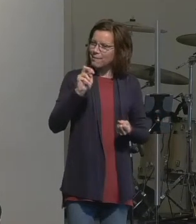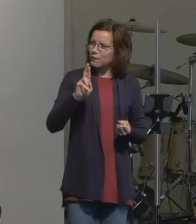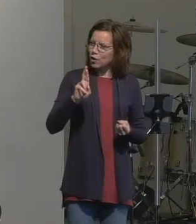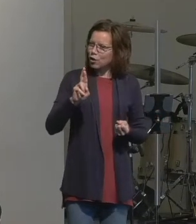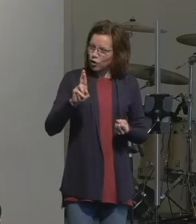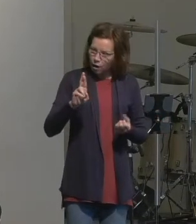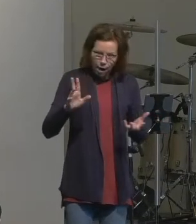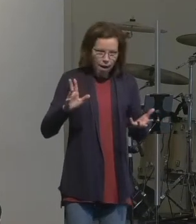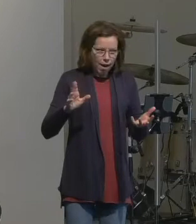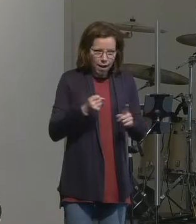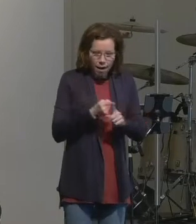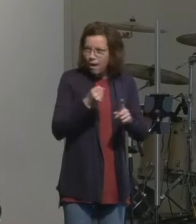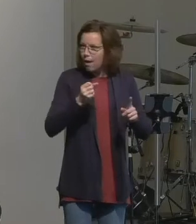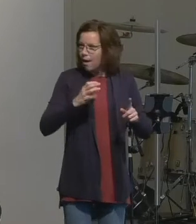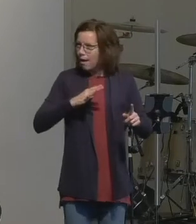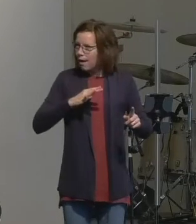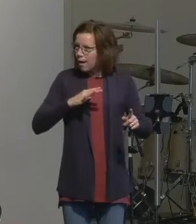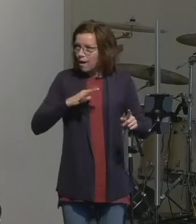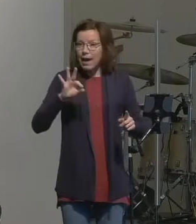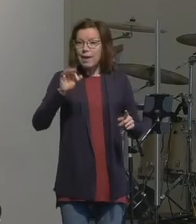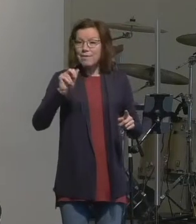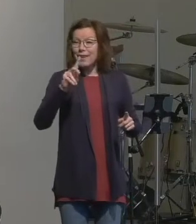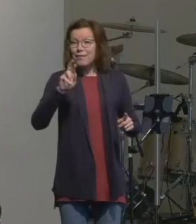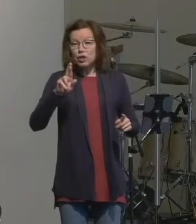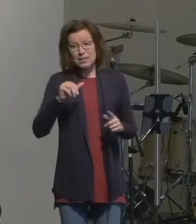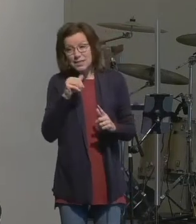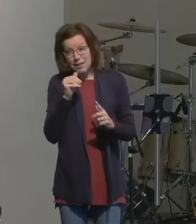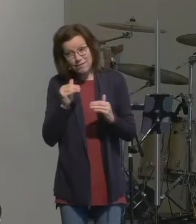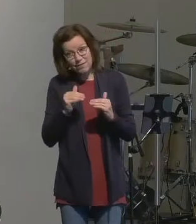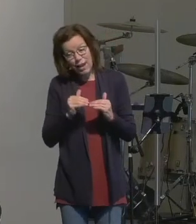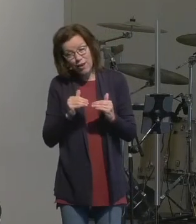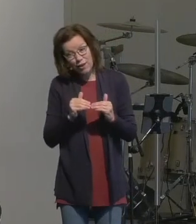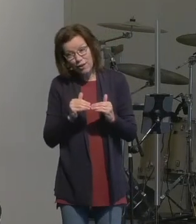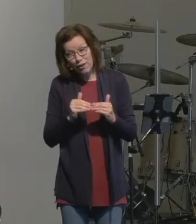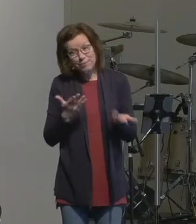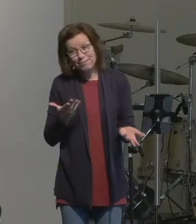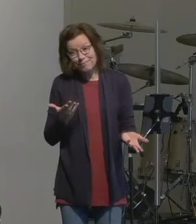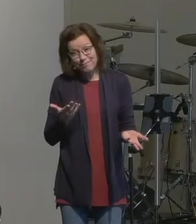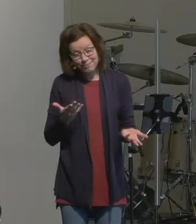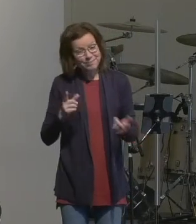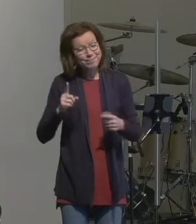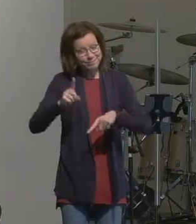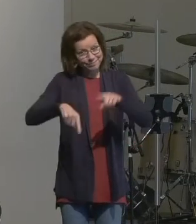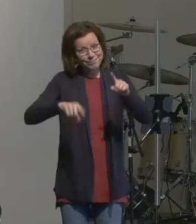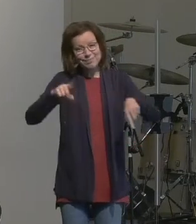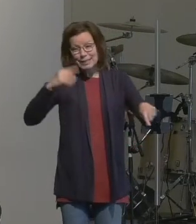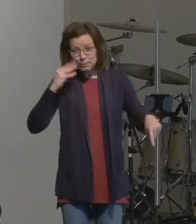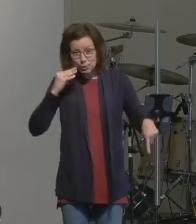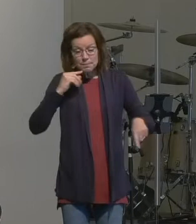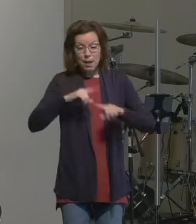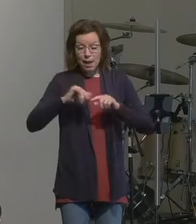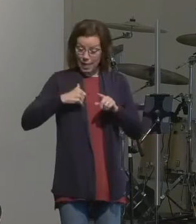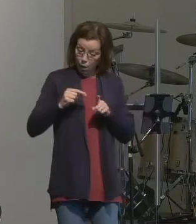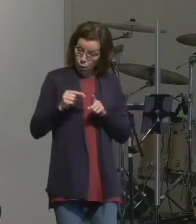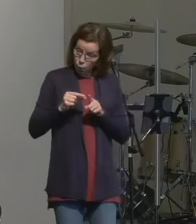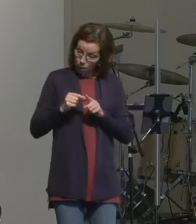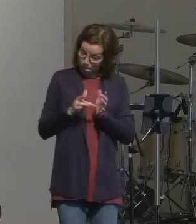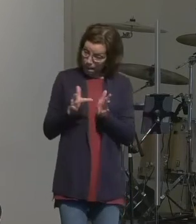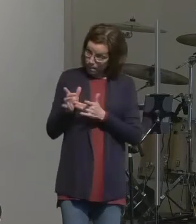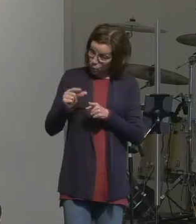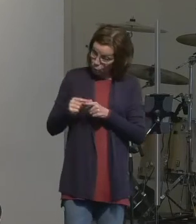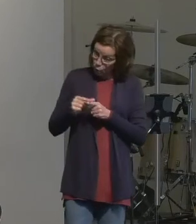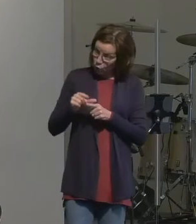and favor is not fair sorry so it hits us differently but when the word here the actual